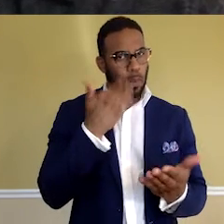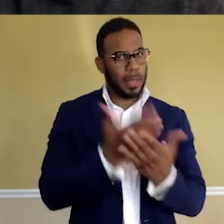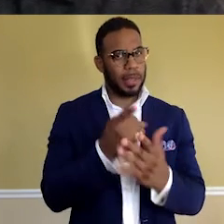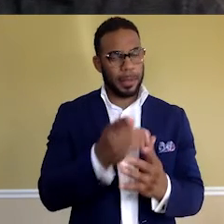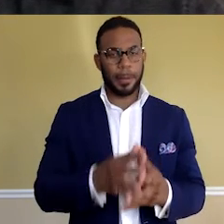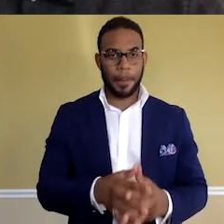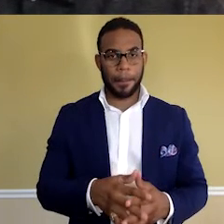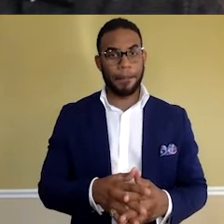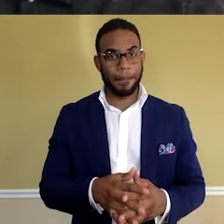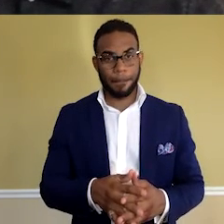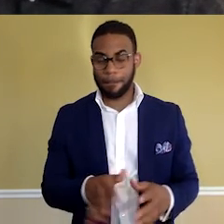I completely agree with that.